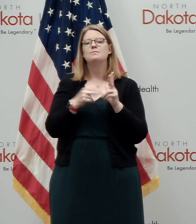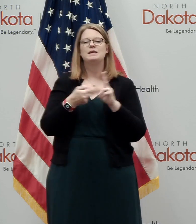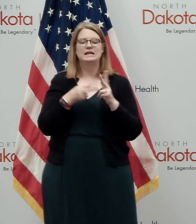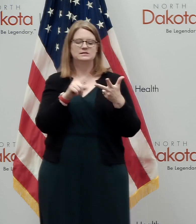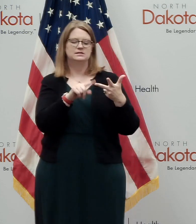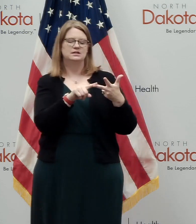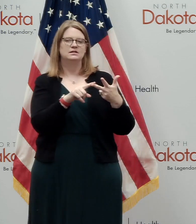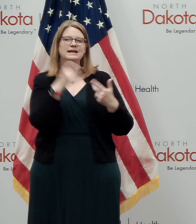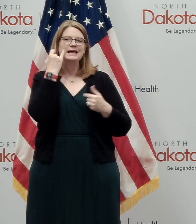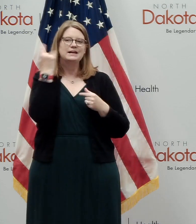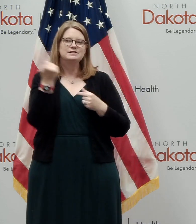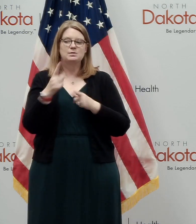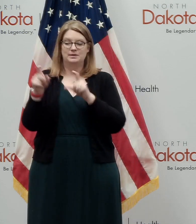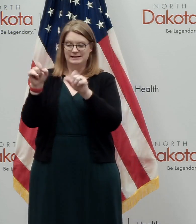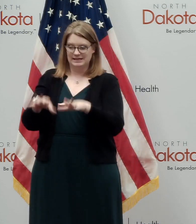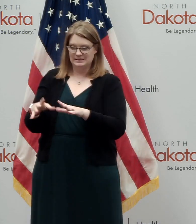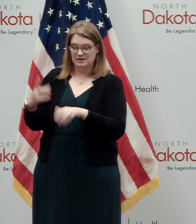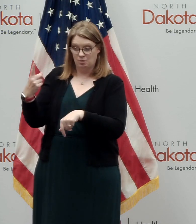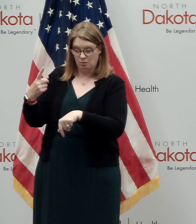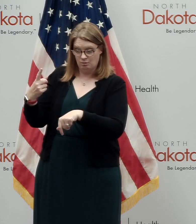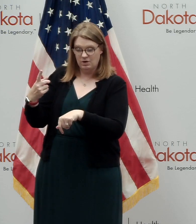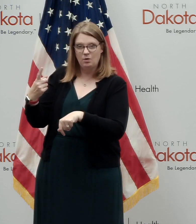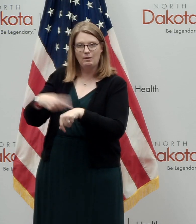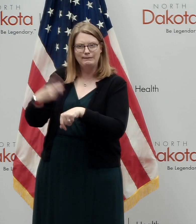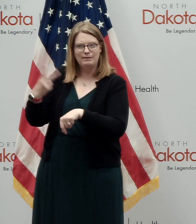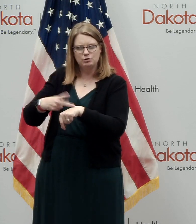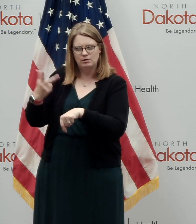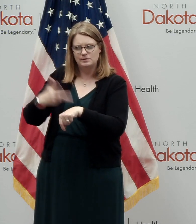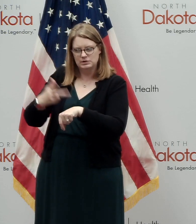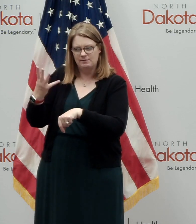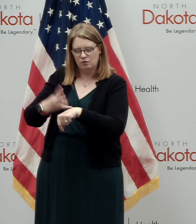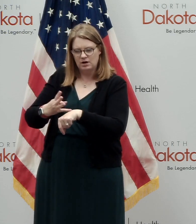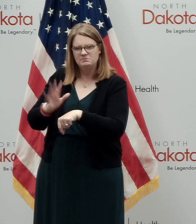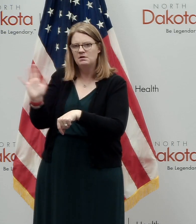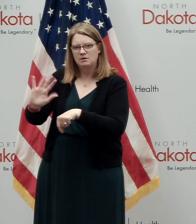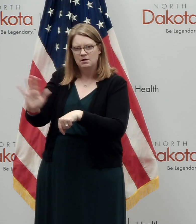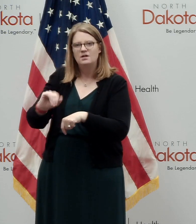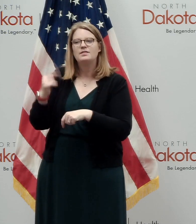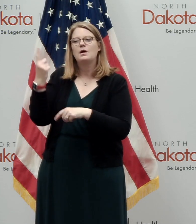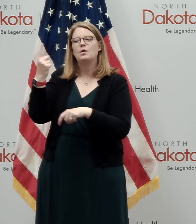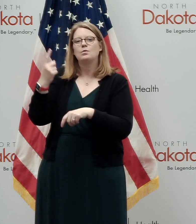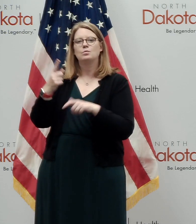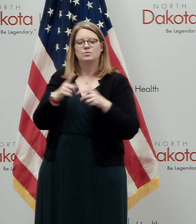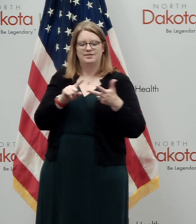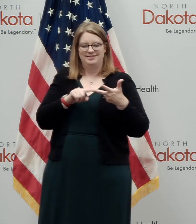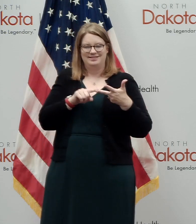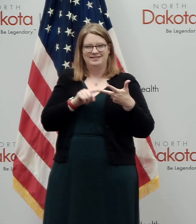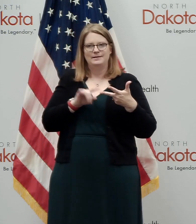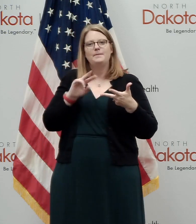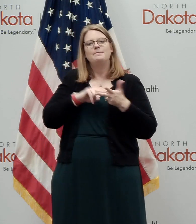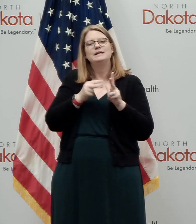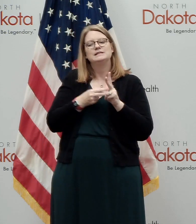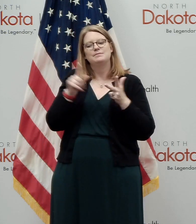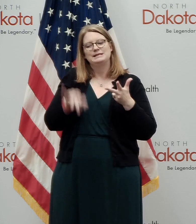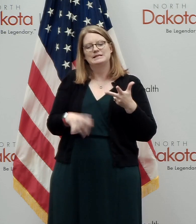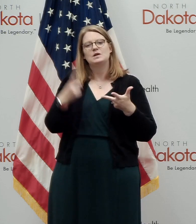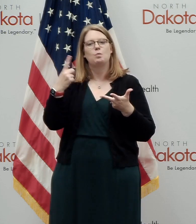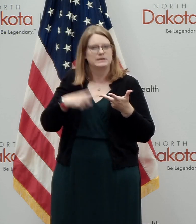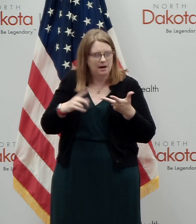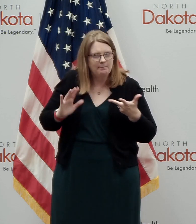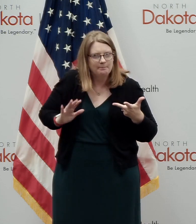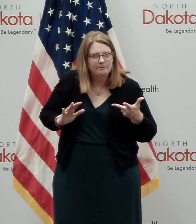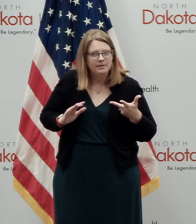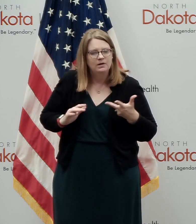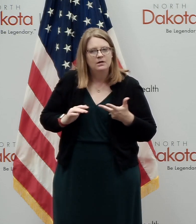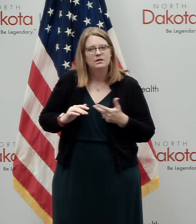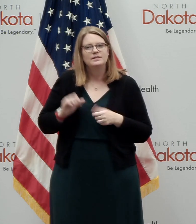got tested more than once, we only counted them once in the unique people category. As anyways, a result of